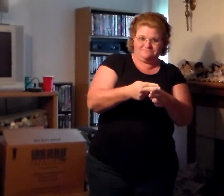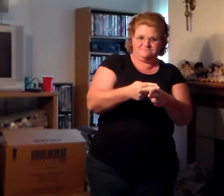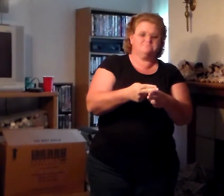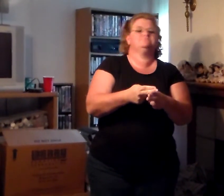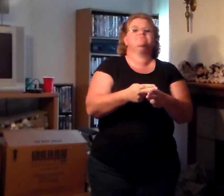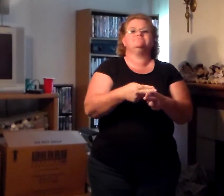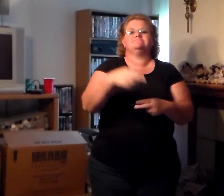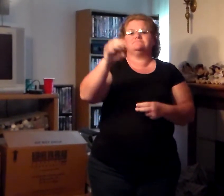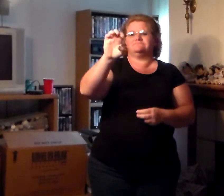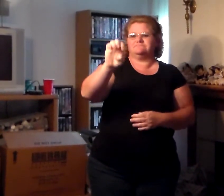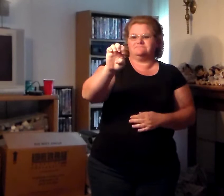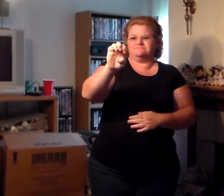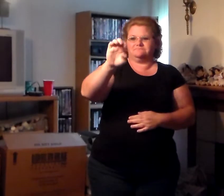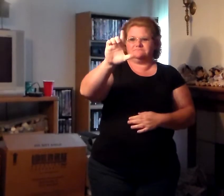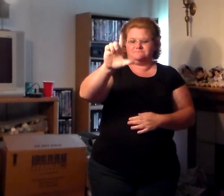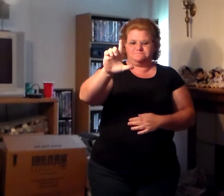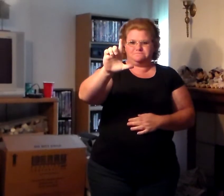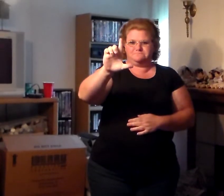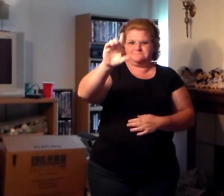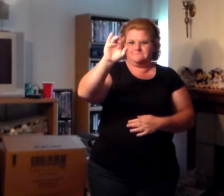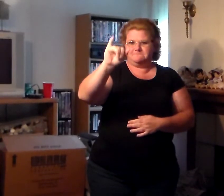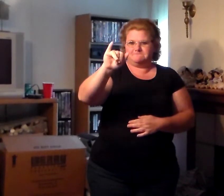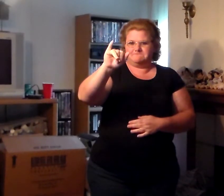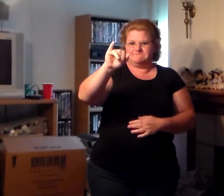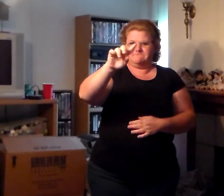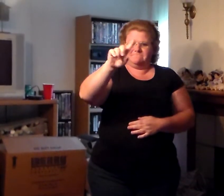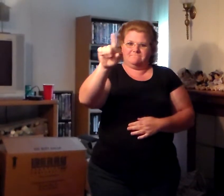Bobby? Bobby? Yeah?